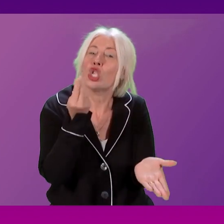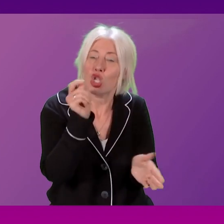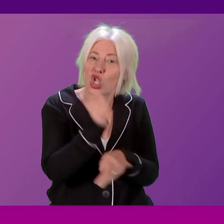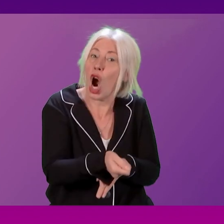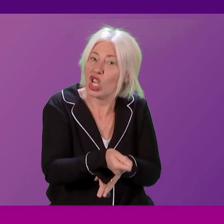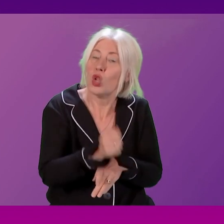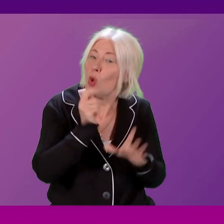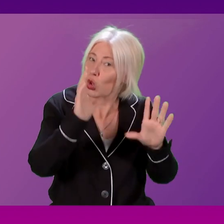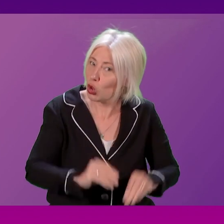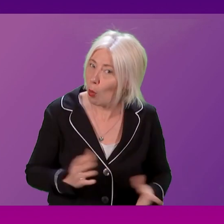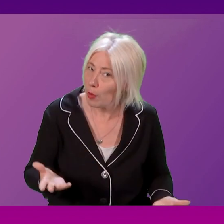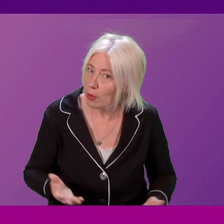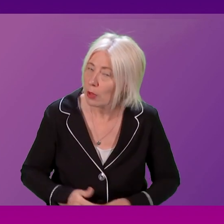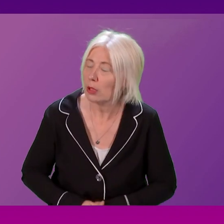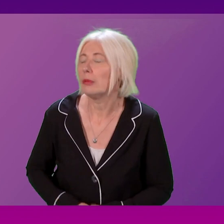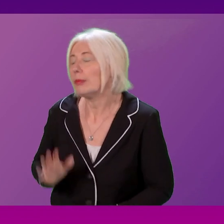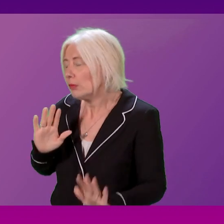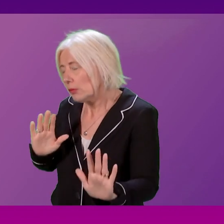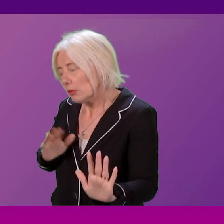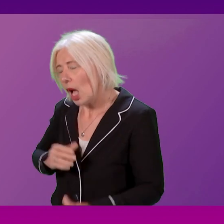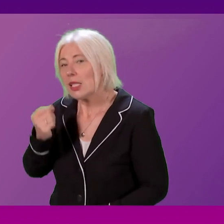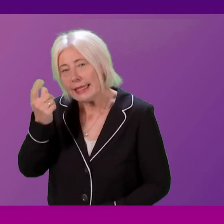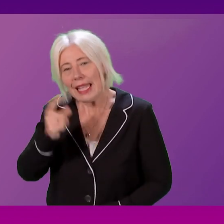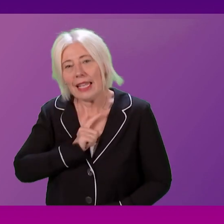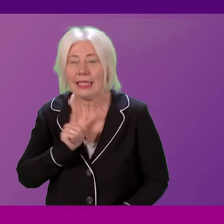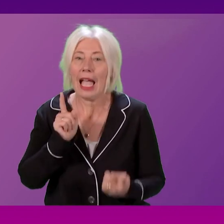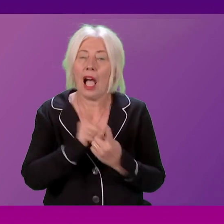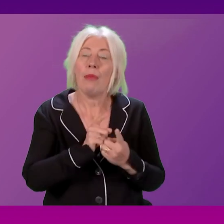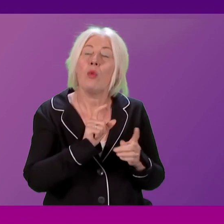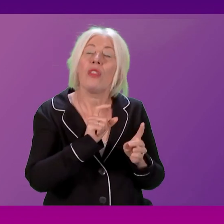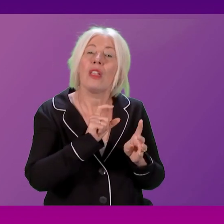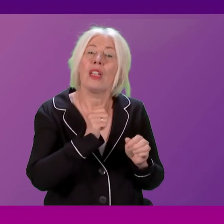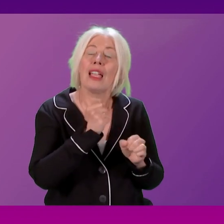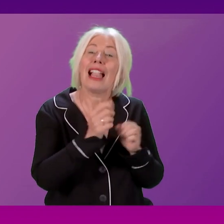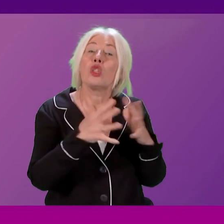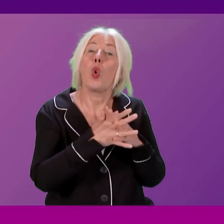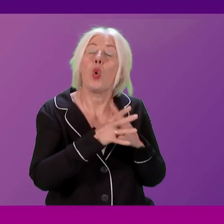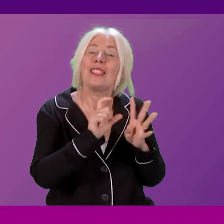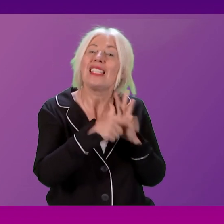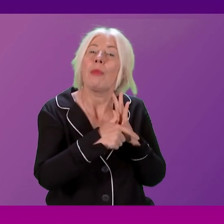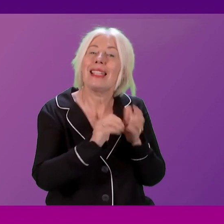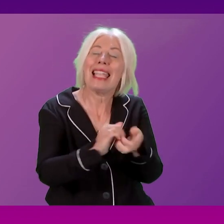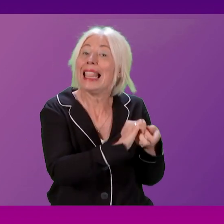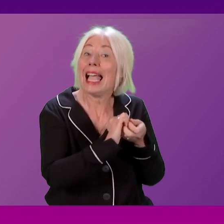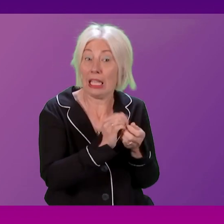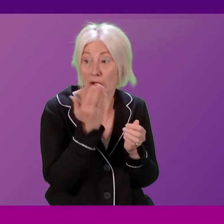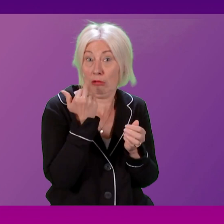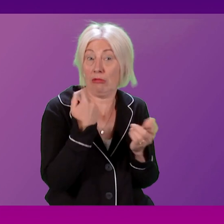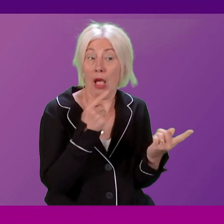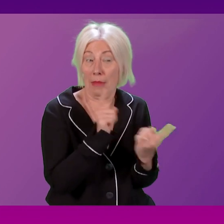I do understand, of course, because I met with the Glasgow Disability Alliance just a matter of weeks ago. I heard from